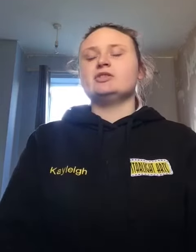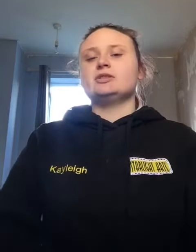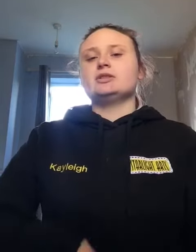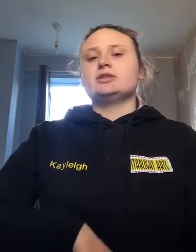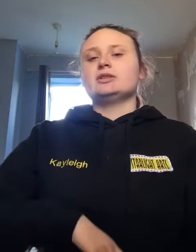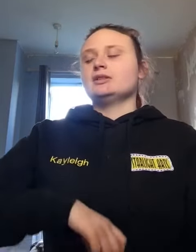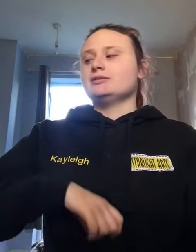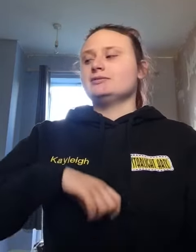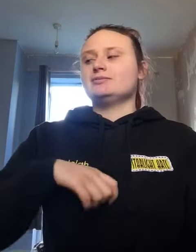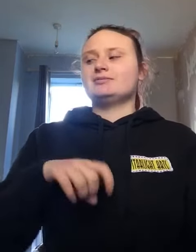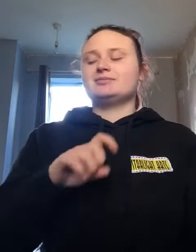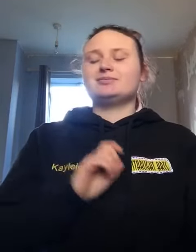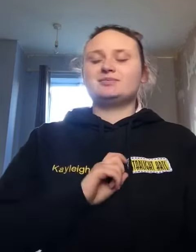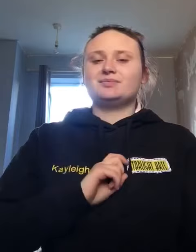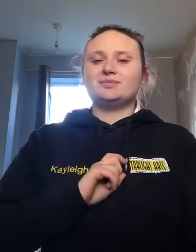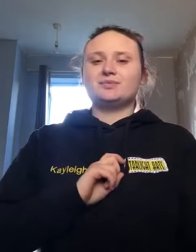feels like home.